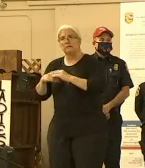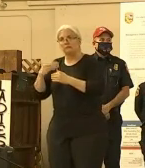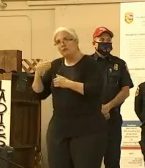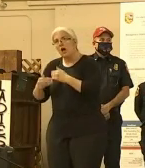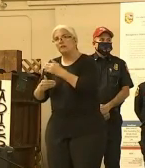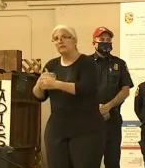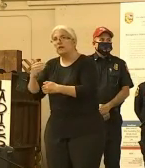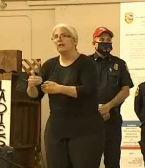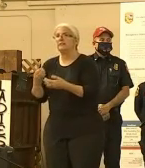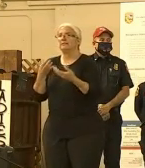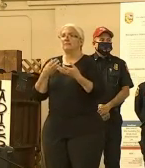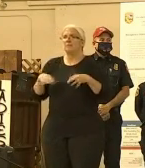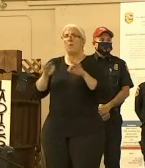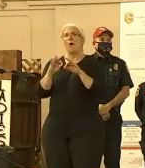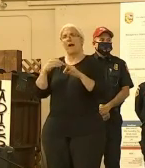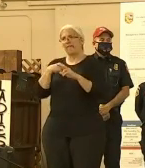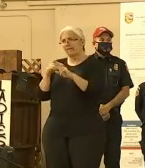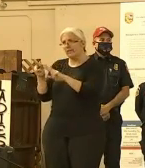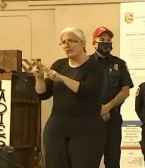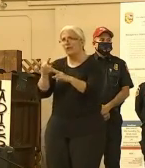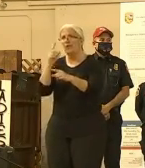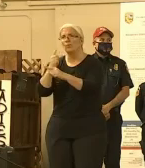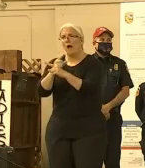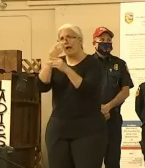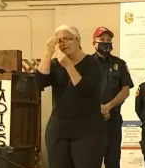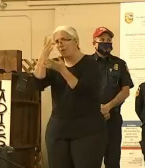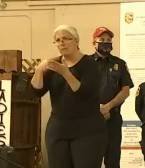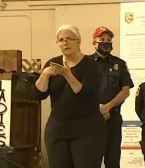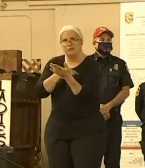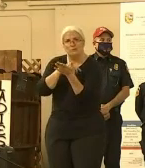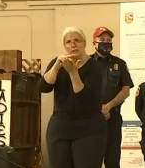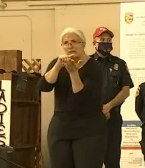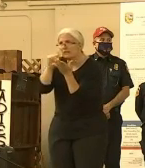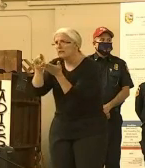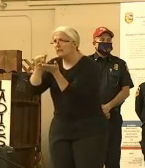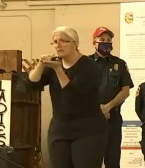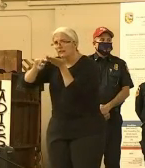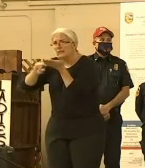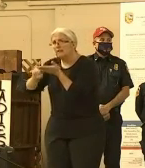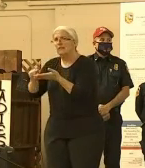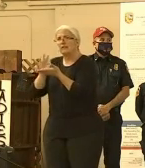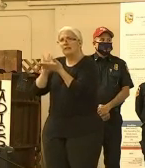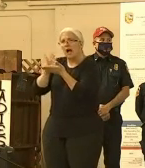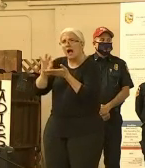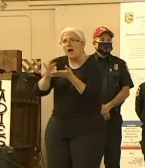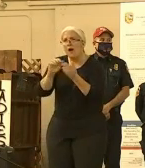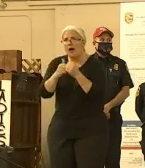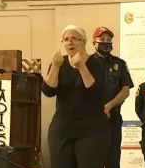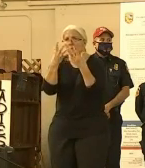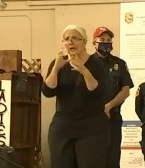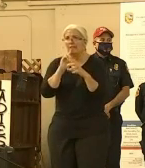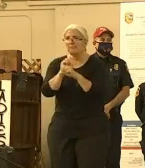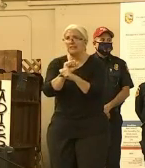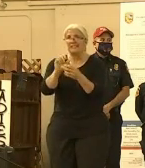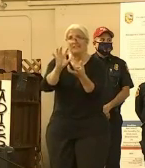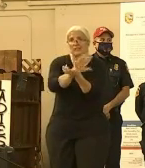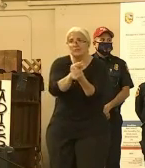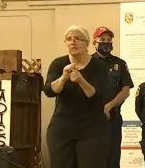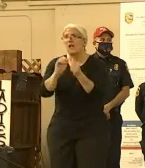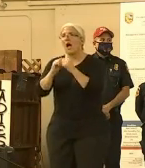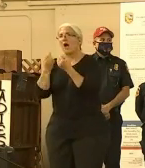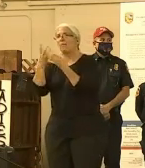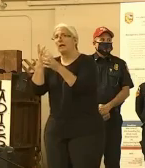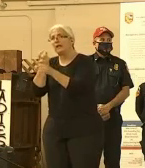collection done and the data collected. We try to get those, as soon as we get these numbers, we will get it out to the